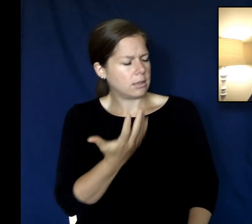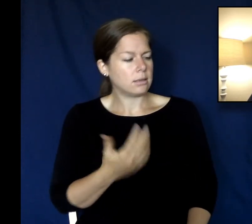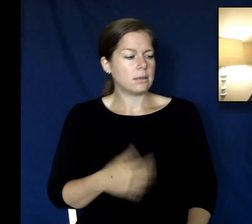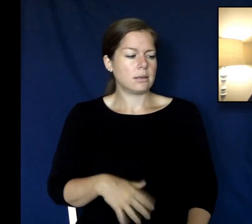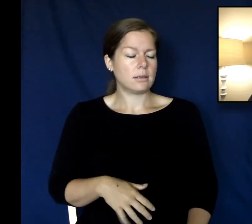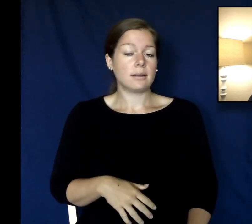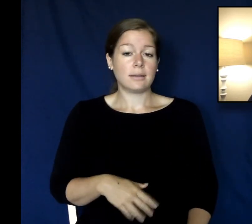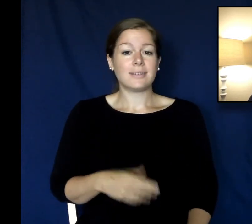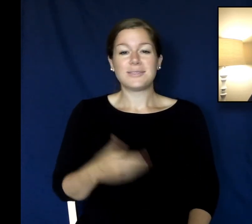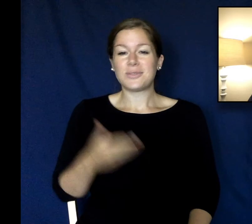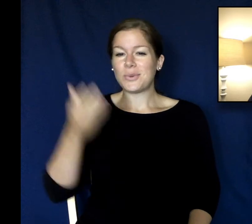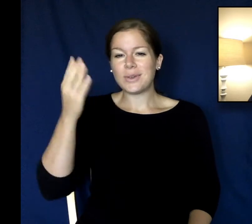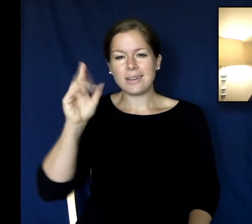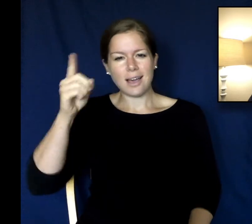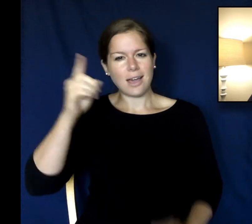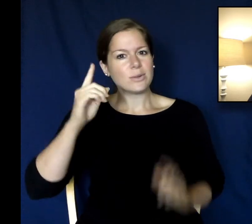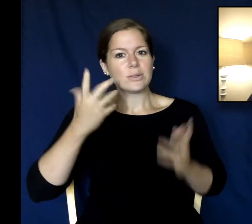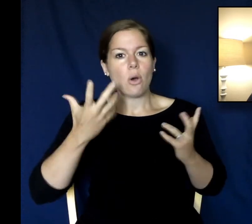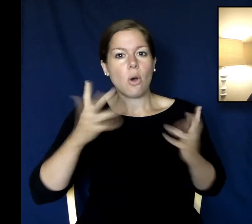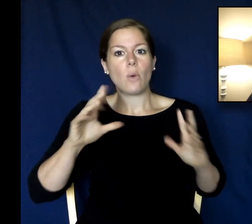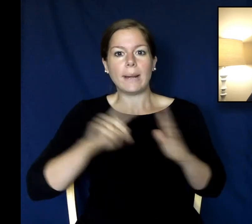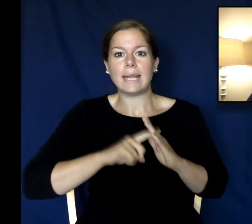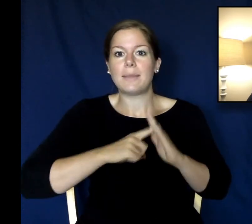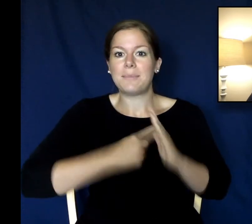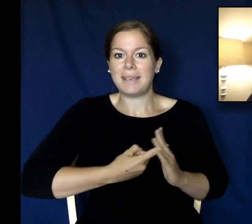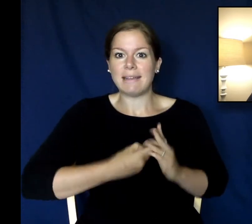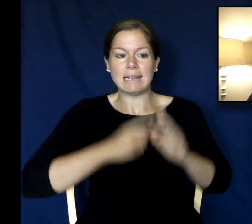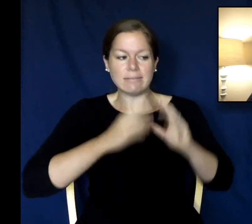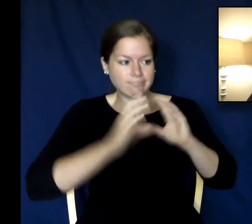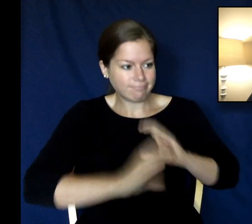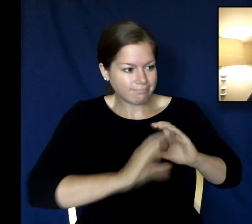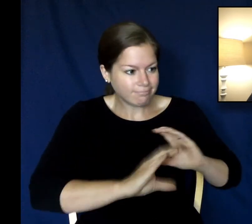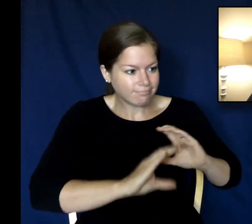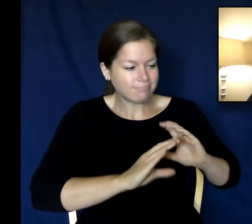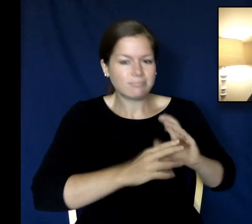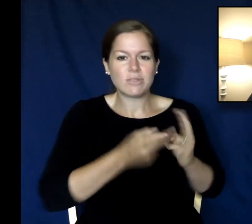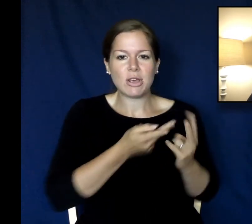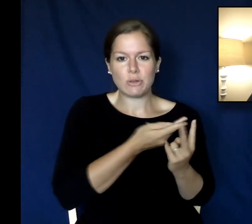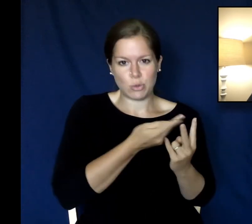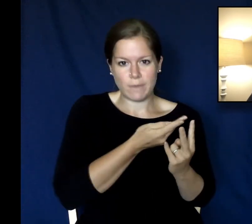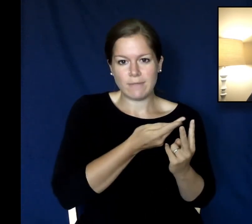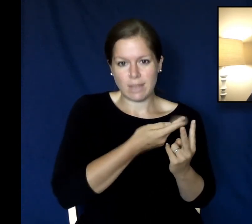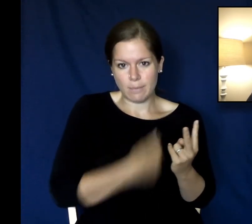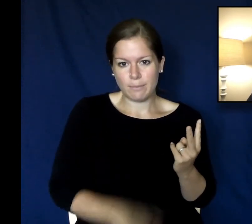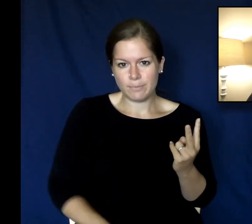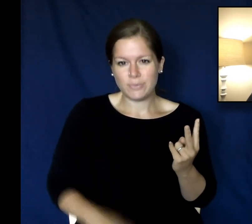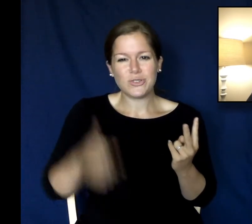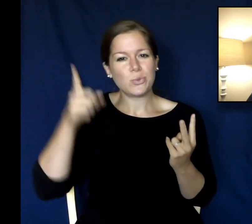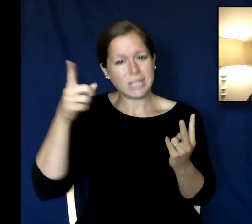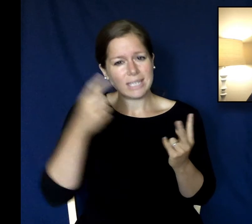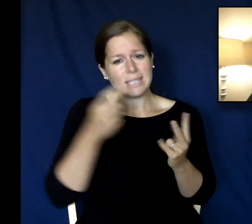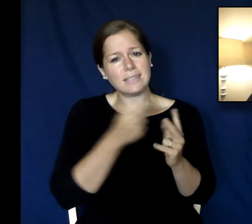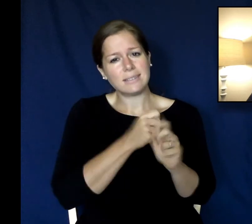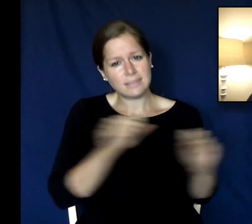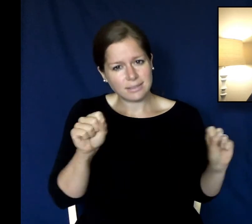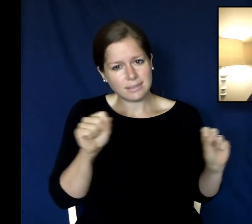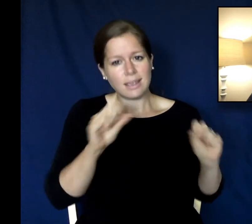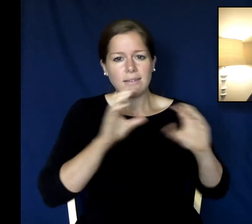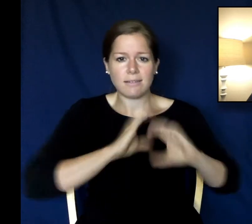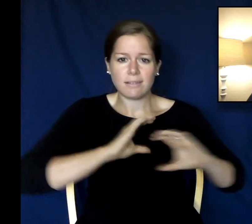is a God that saves um Jesus came to earth for this purpose